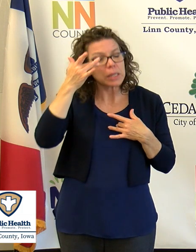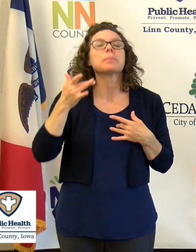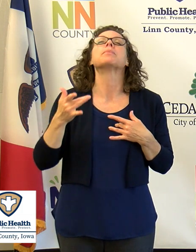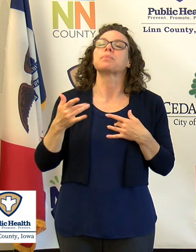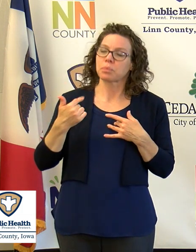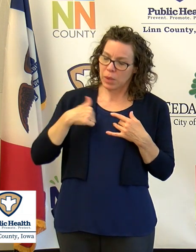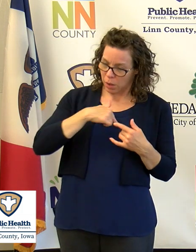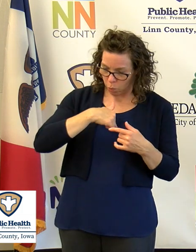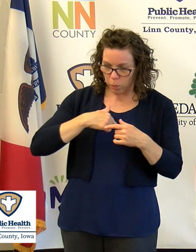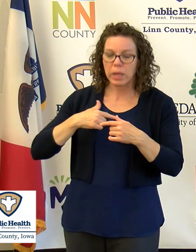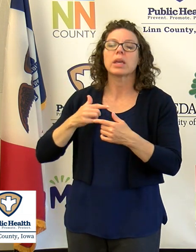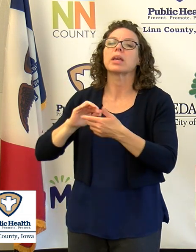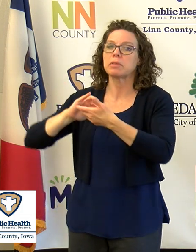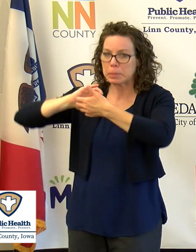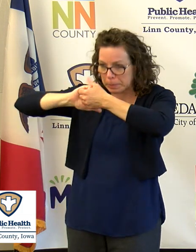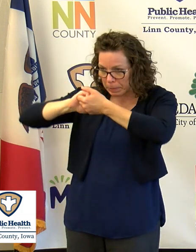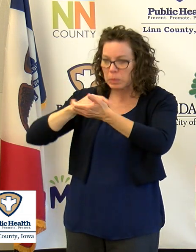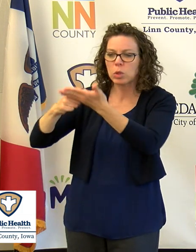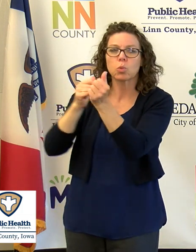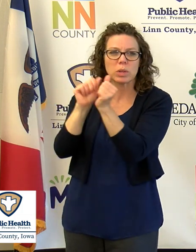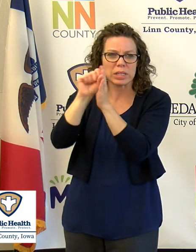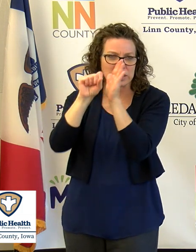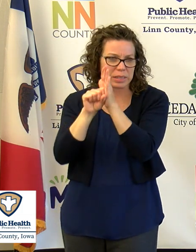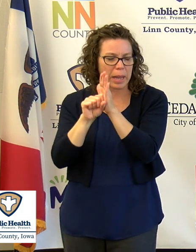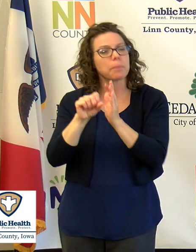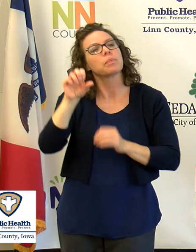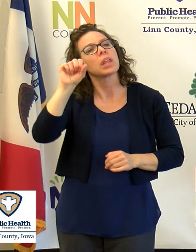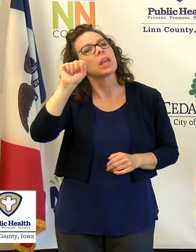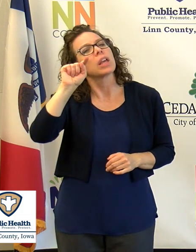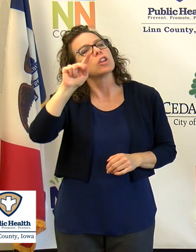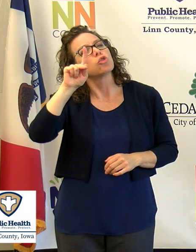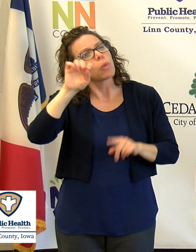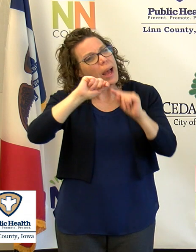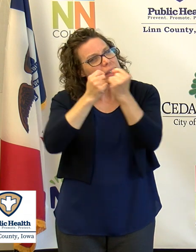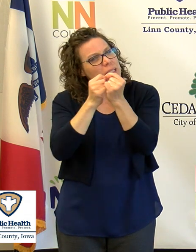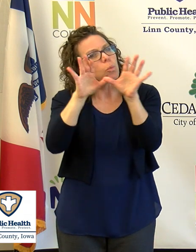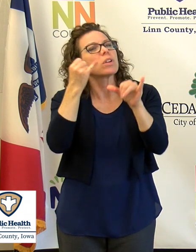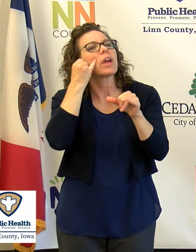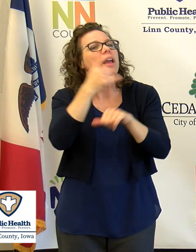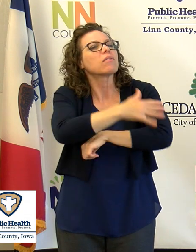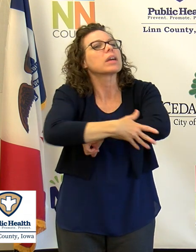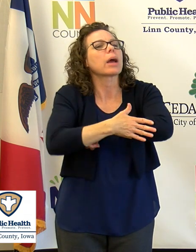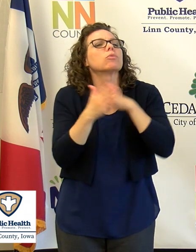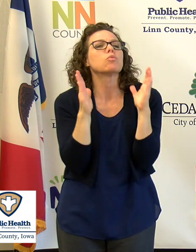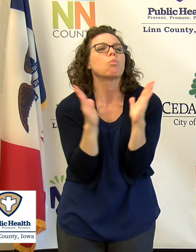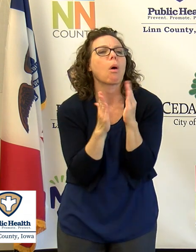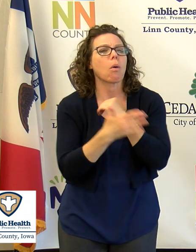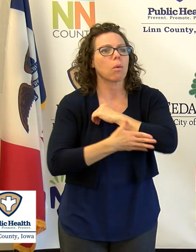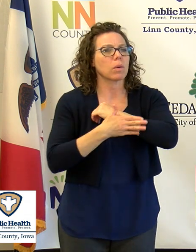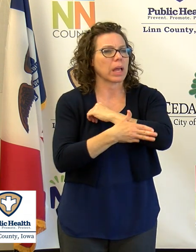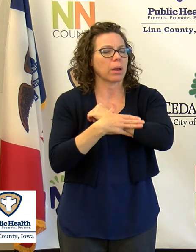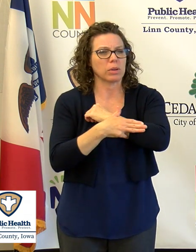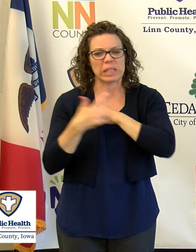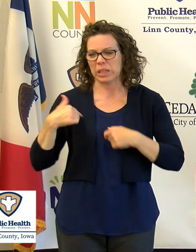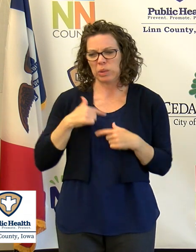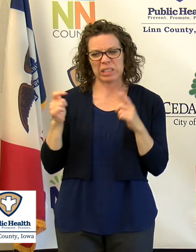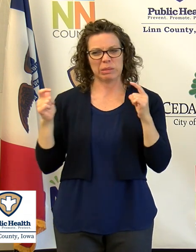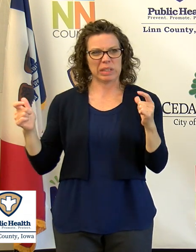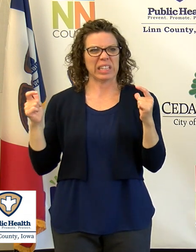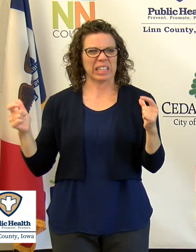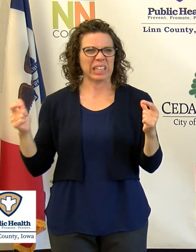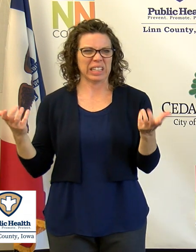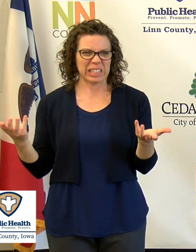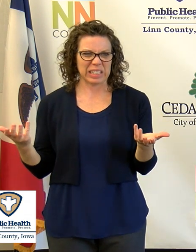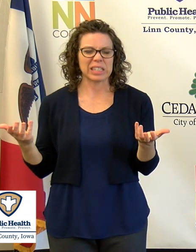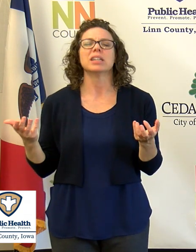the state about this. The strike teams are wonderful for counties that are smaller, that don't have the same robust